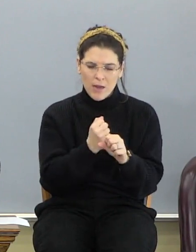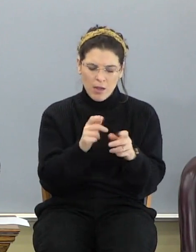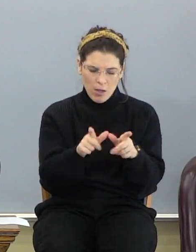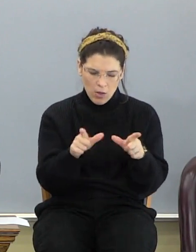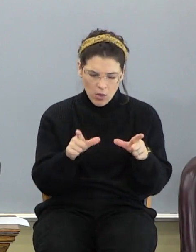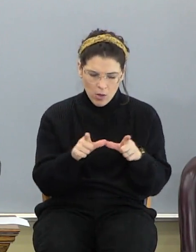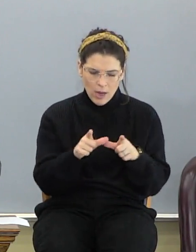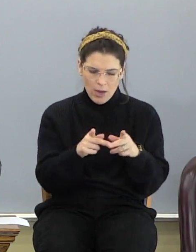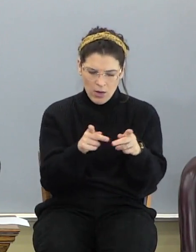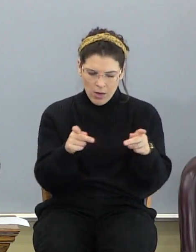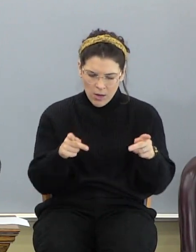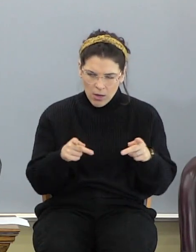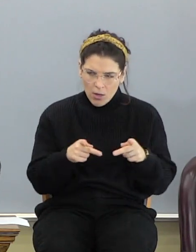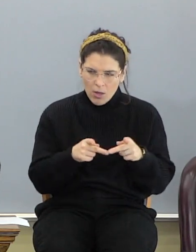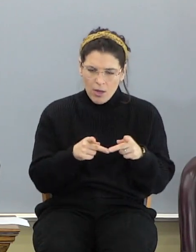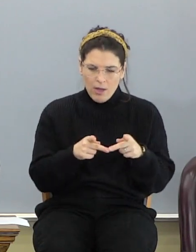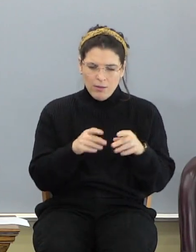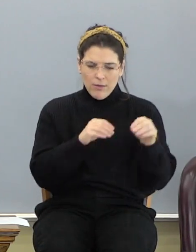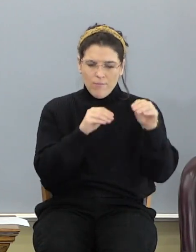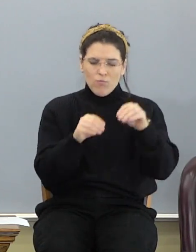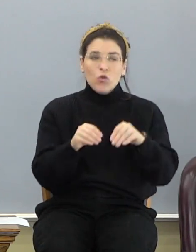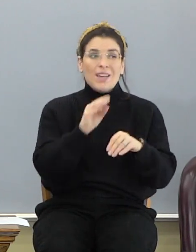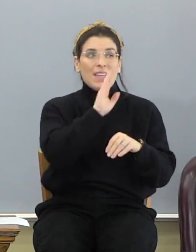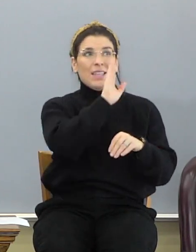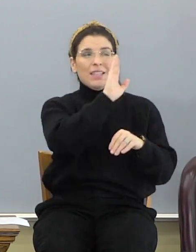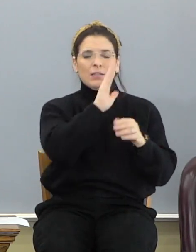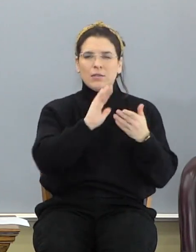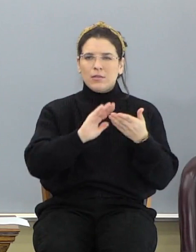a location to put His city.